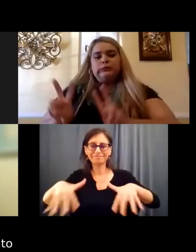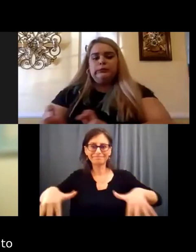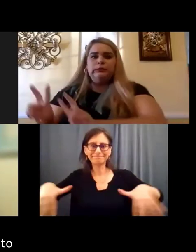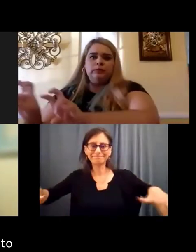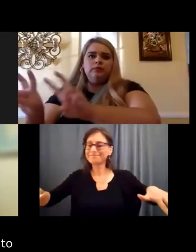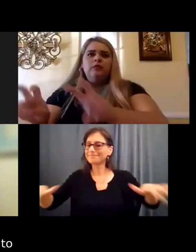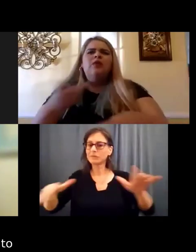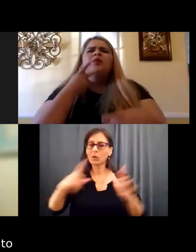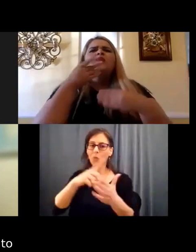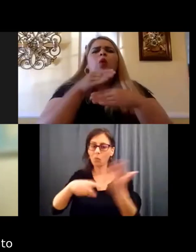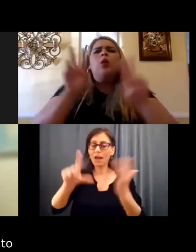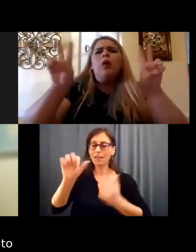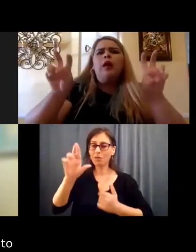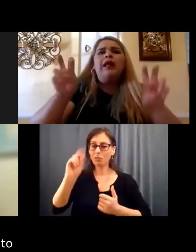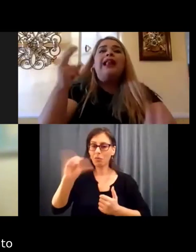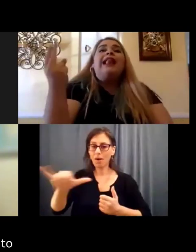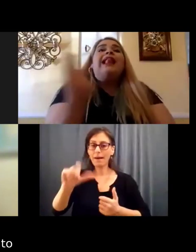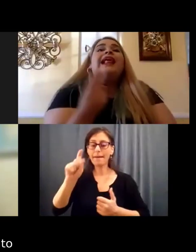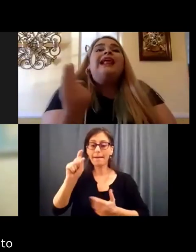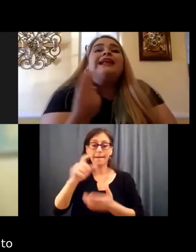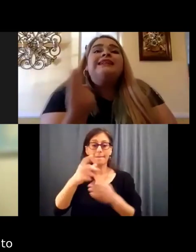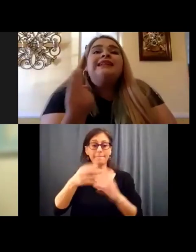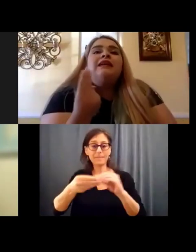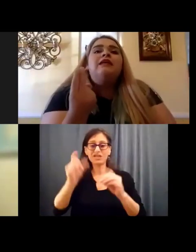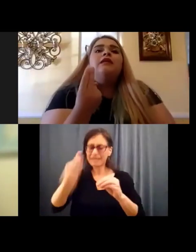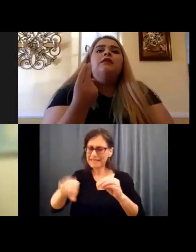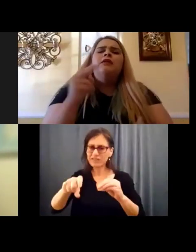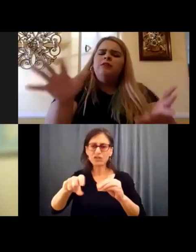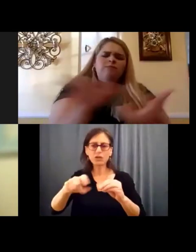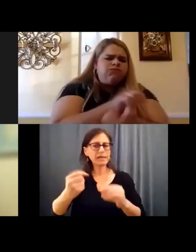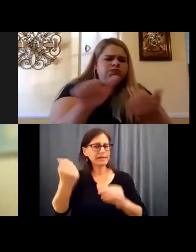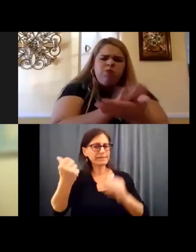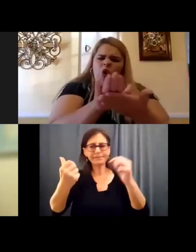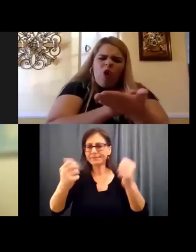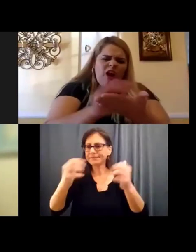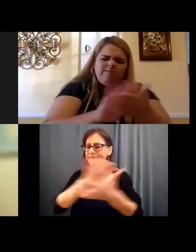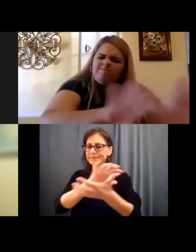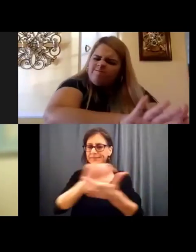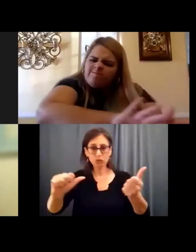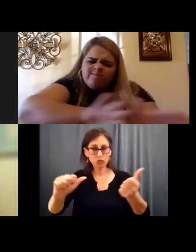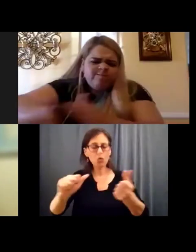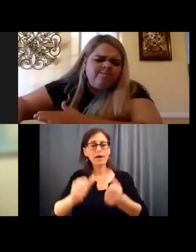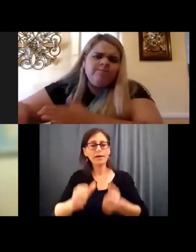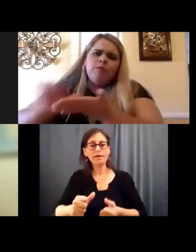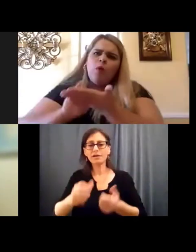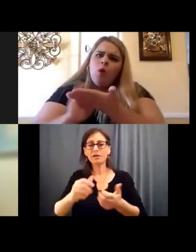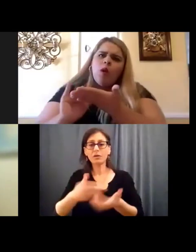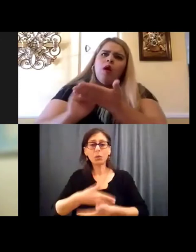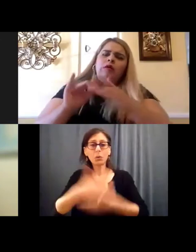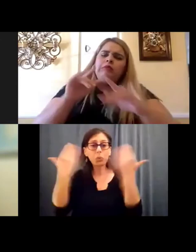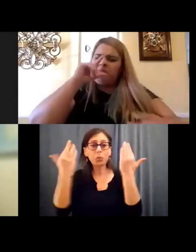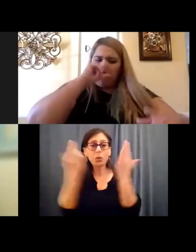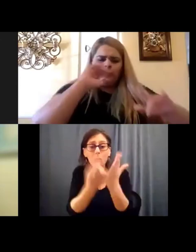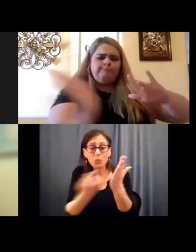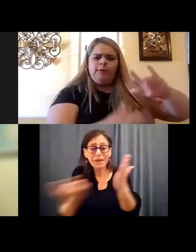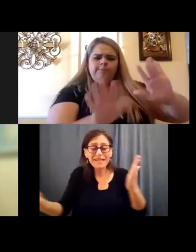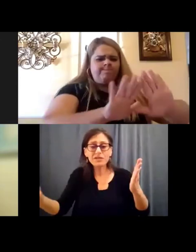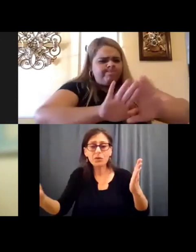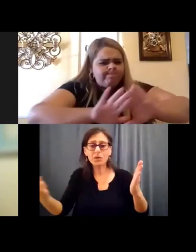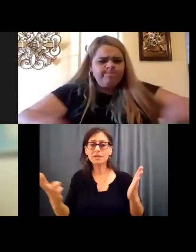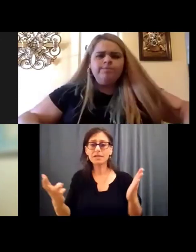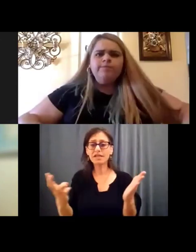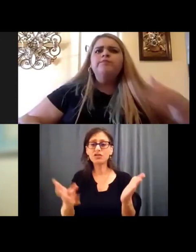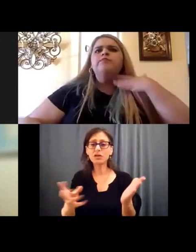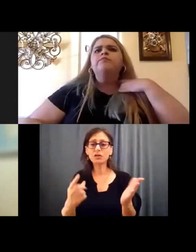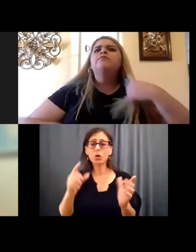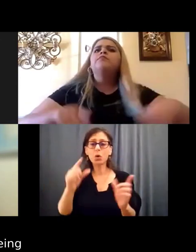needs to be dismantled and taken down, you know? So the lack of resources of, you know, mouth to mouth, even,